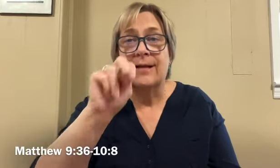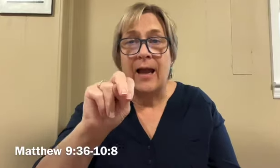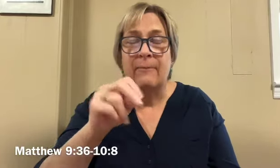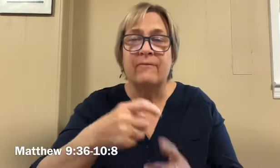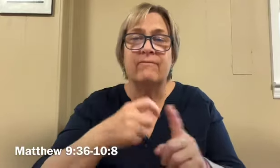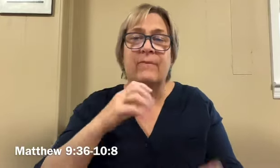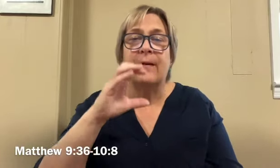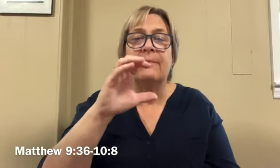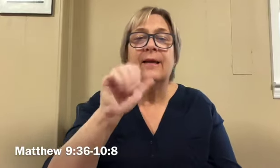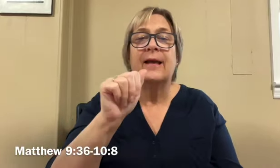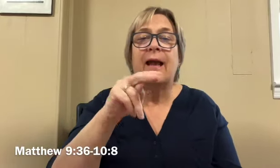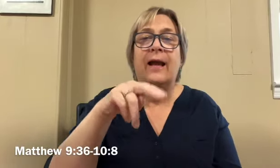Simon, from Cana.